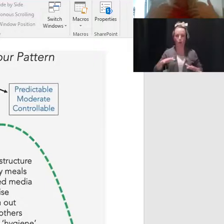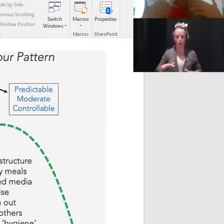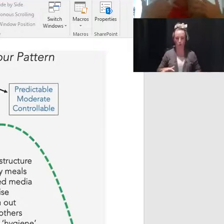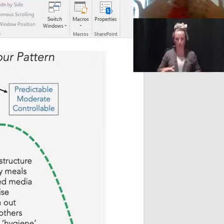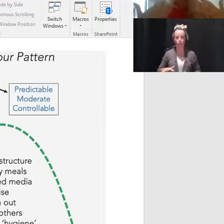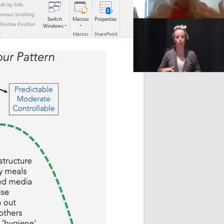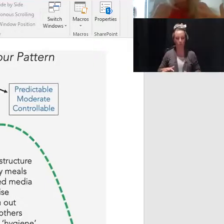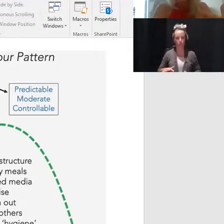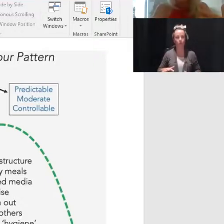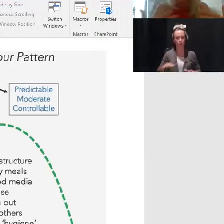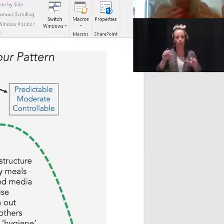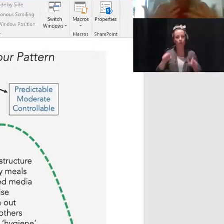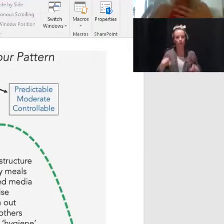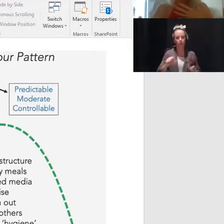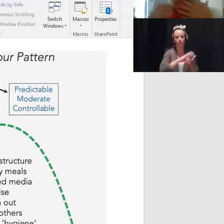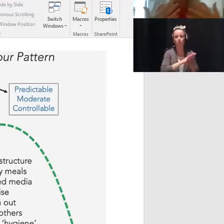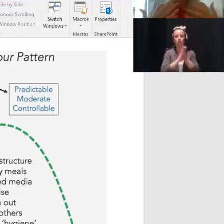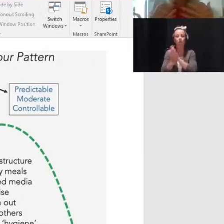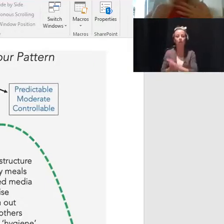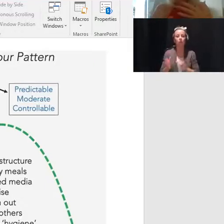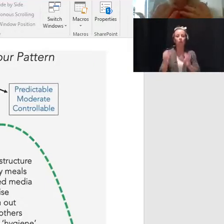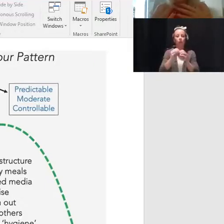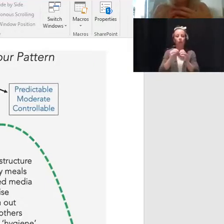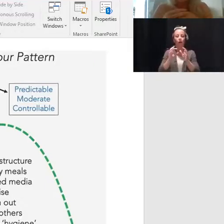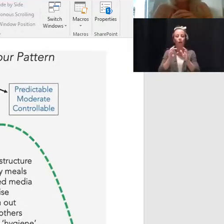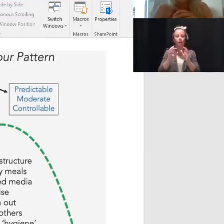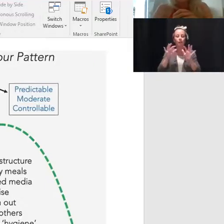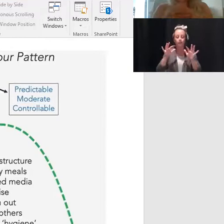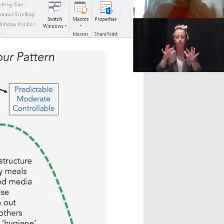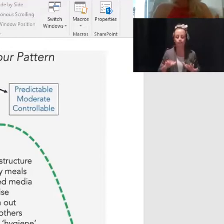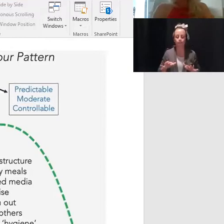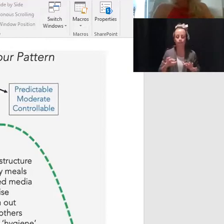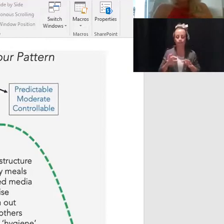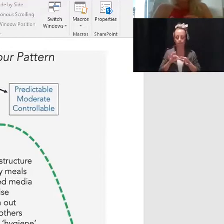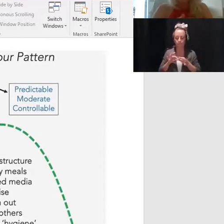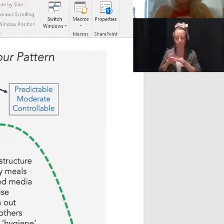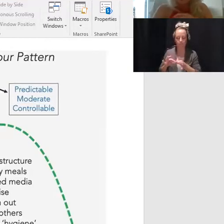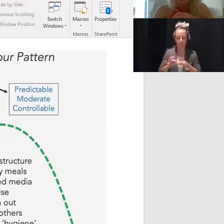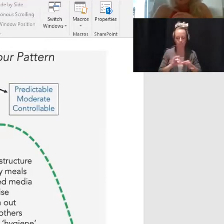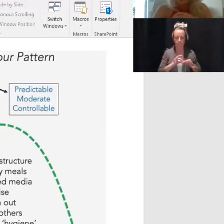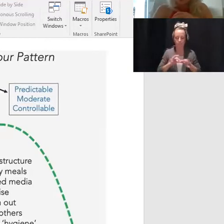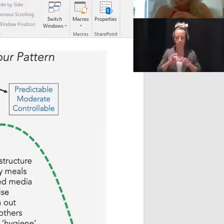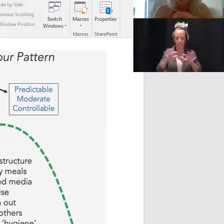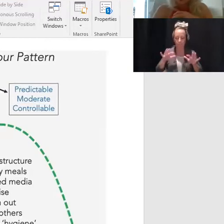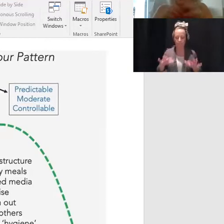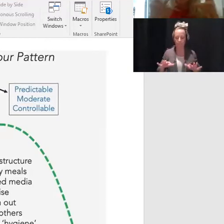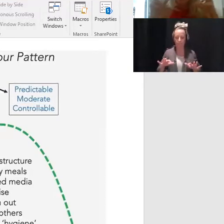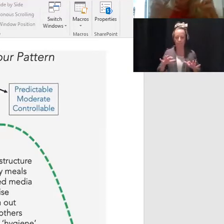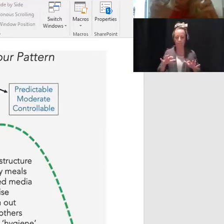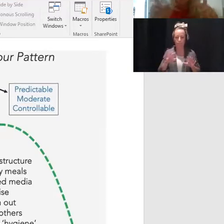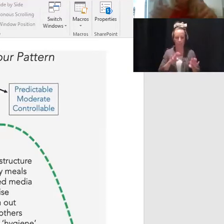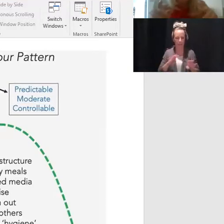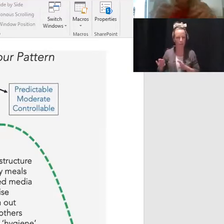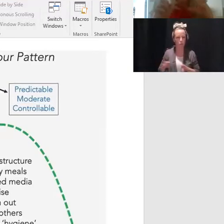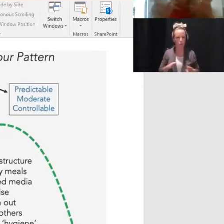can move into a more cooperative and relationally oriented state and way of behaving. So if you can